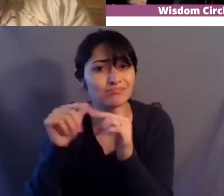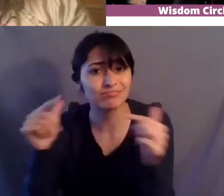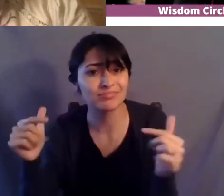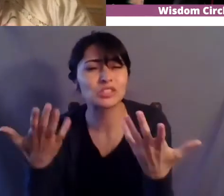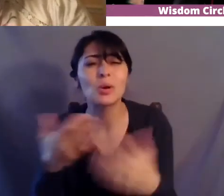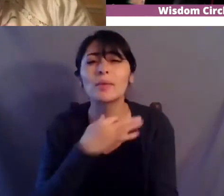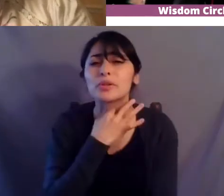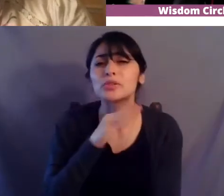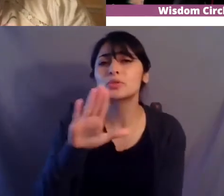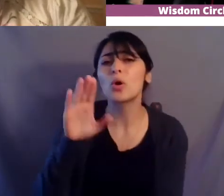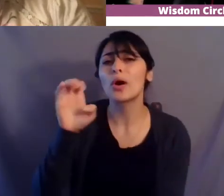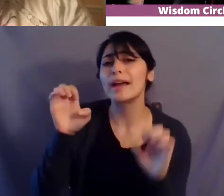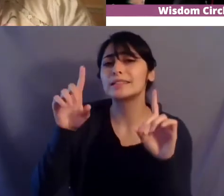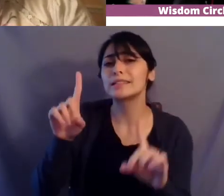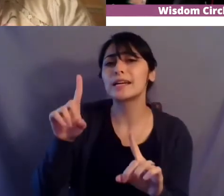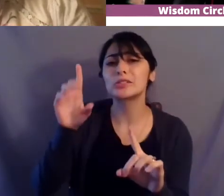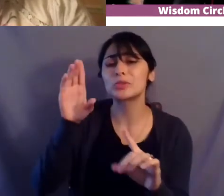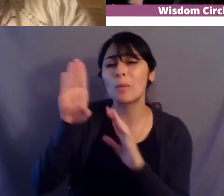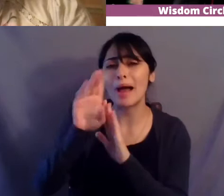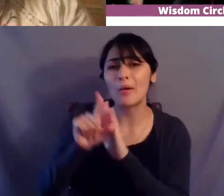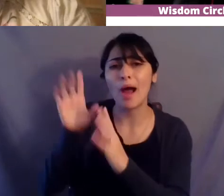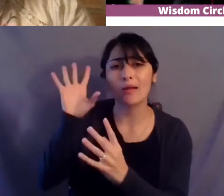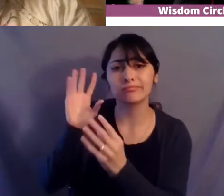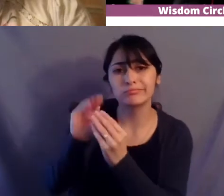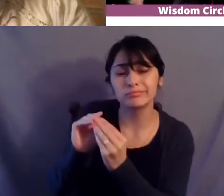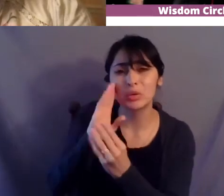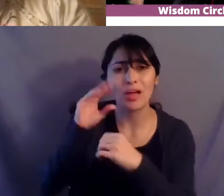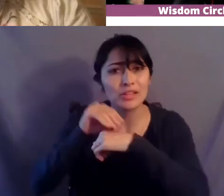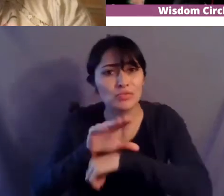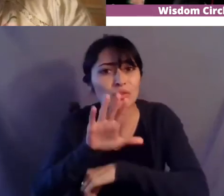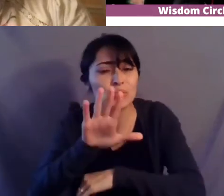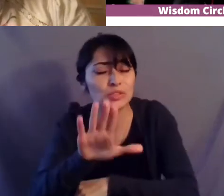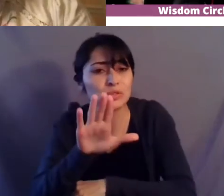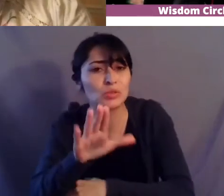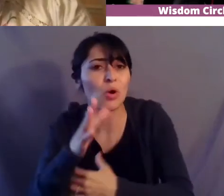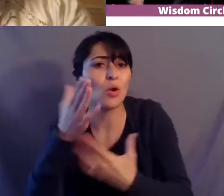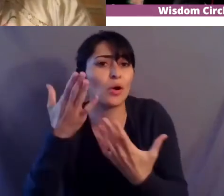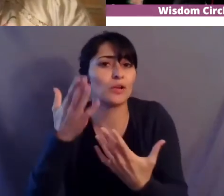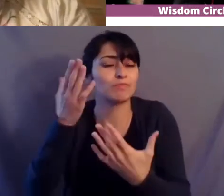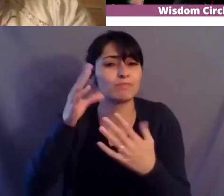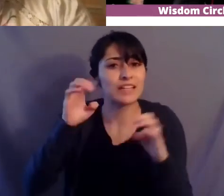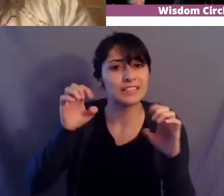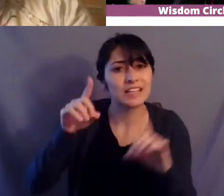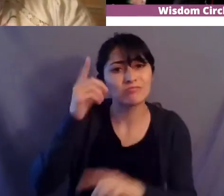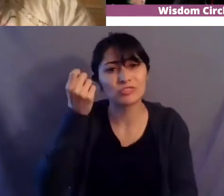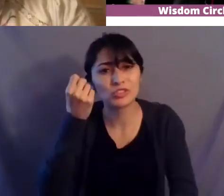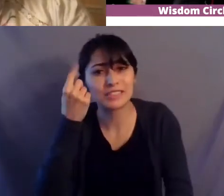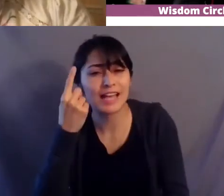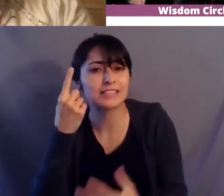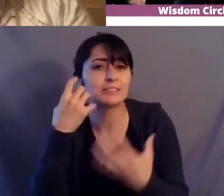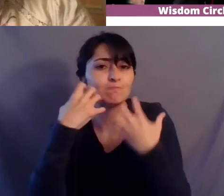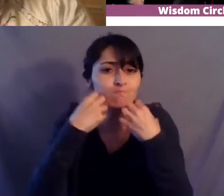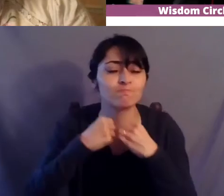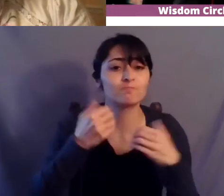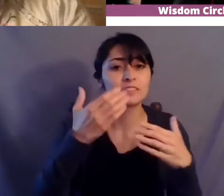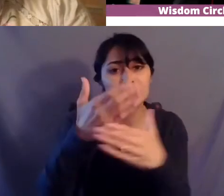background inform your understanding sharing and preservation of the knowledge that comes to you not just